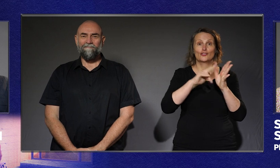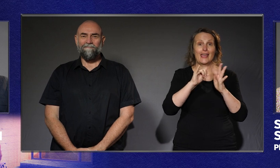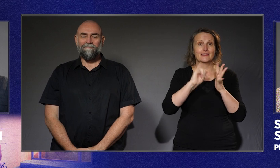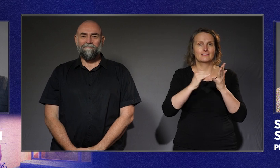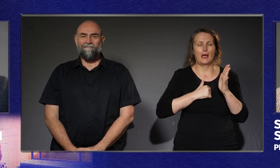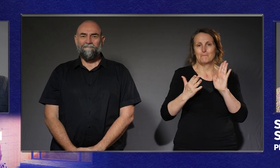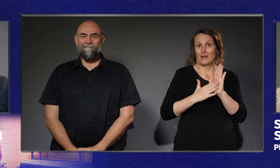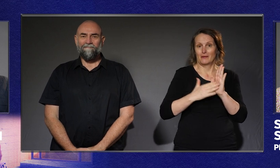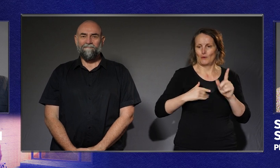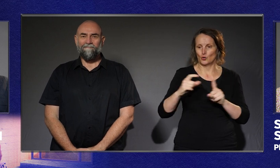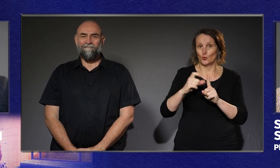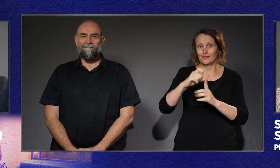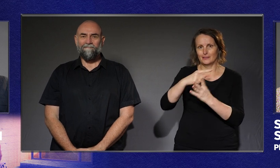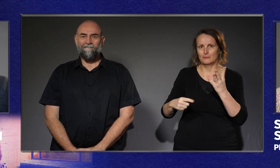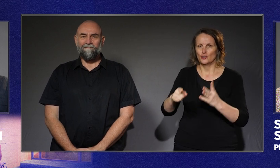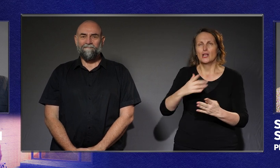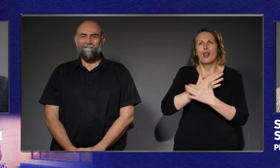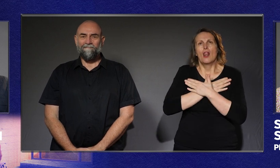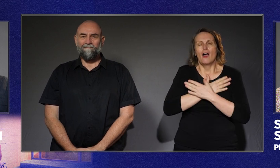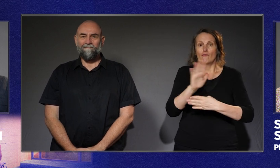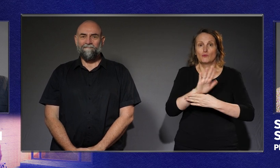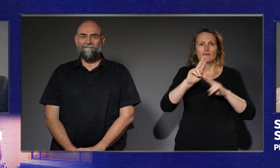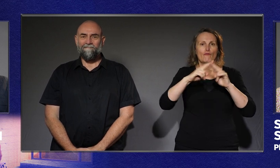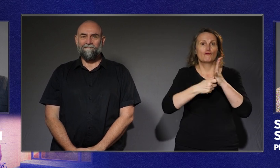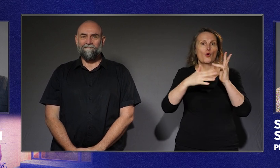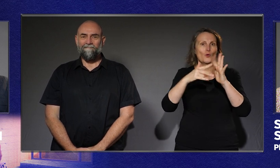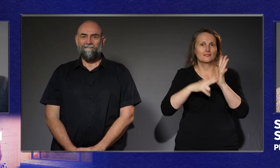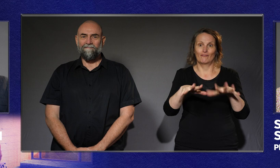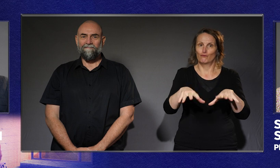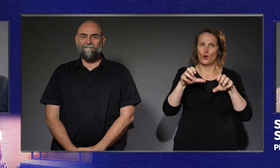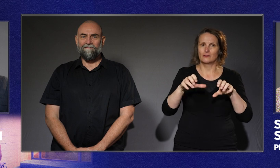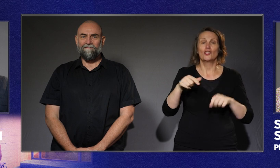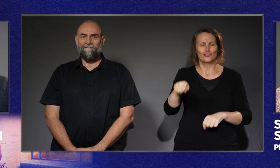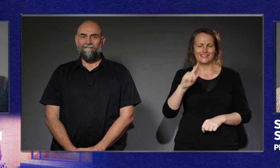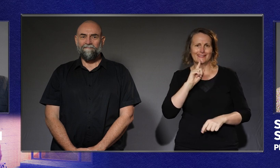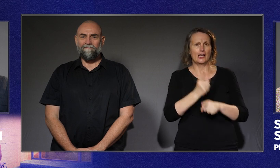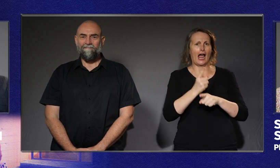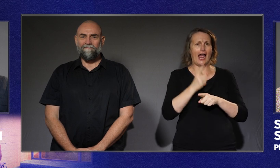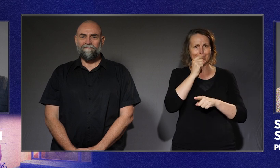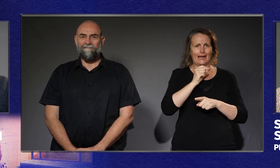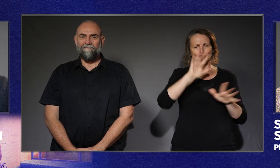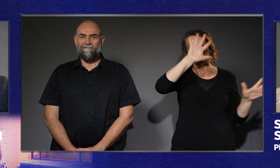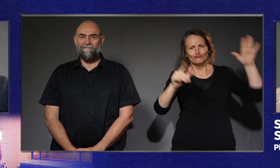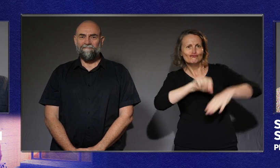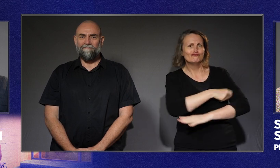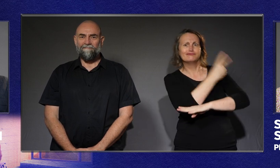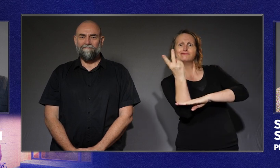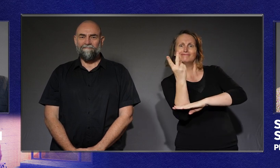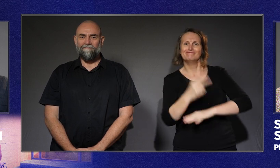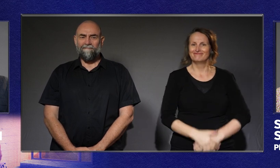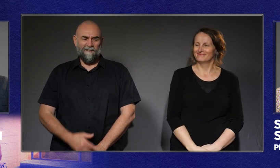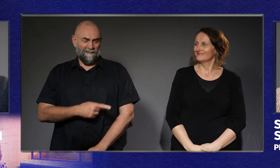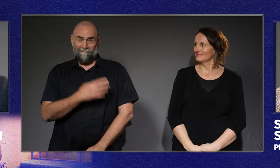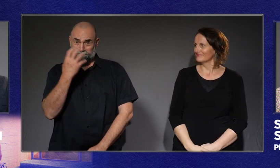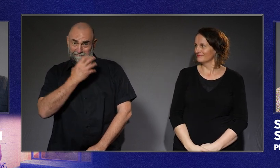frozen, obsessed kid with a disability. I can do a cartwheel. She's a bit of a badass. Yep, she